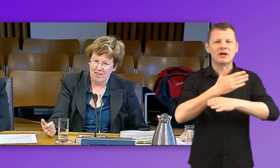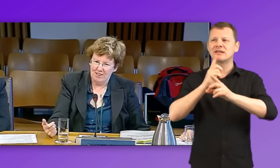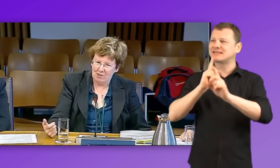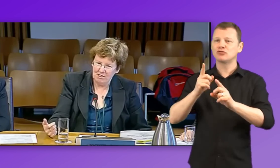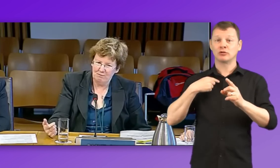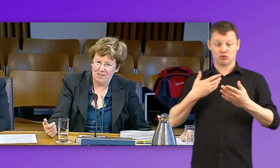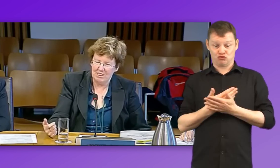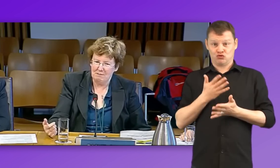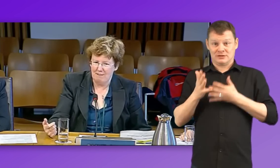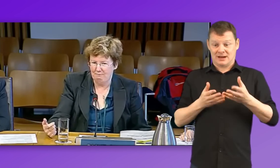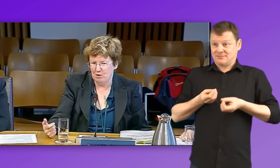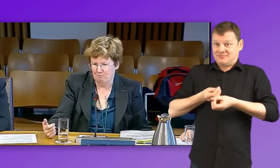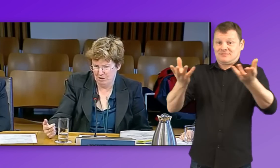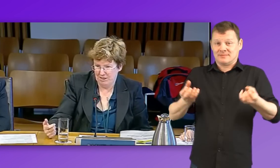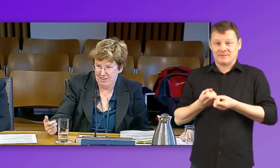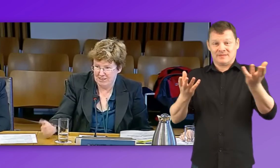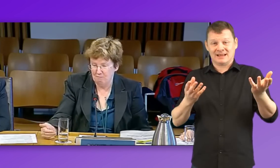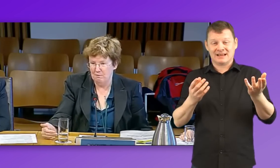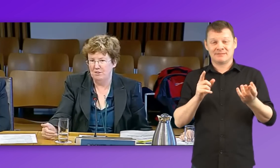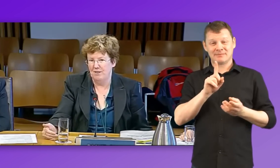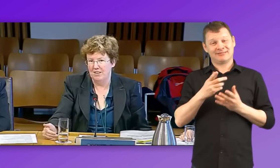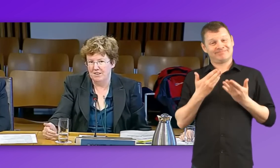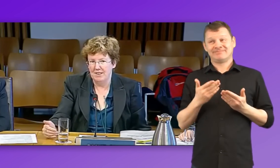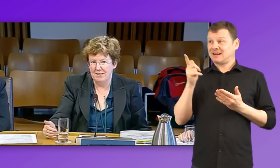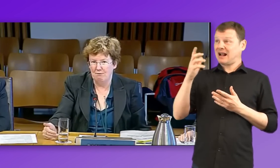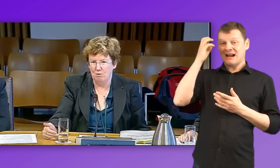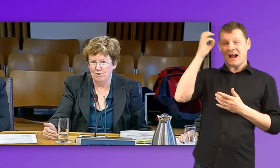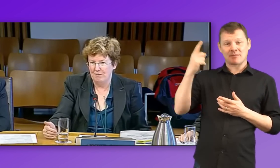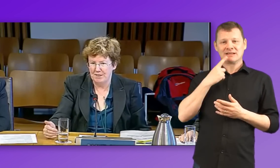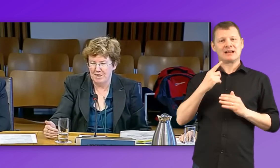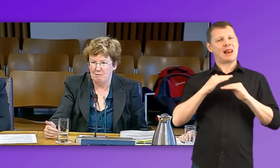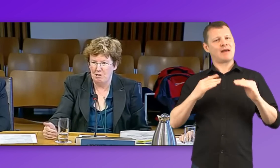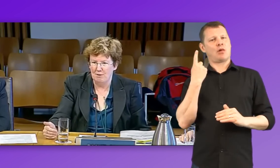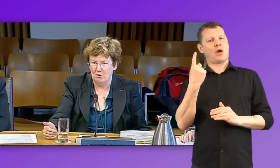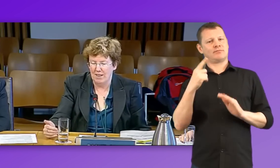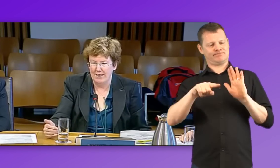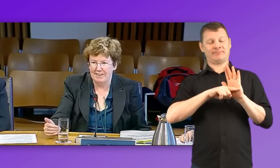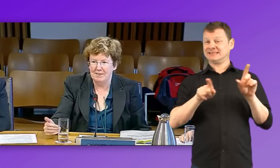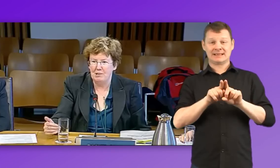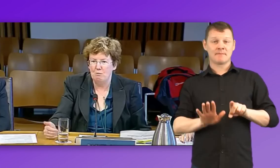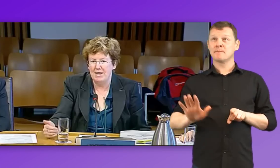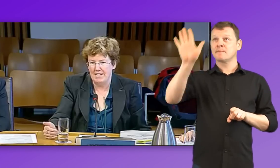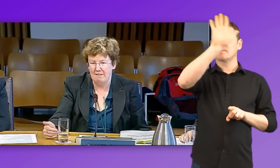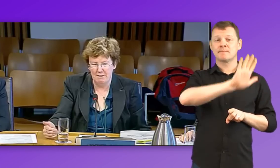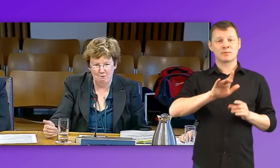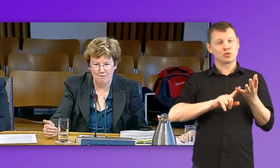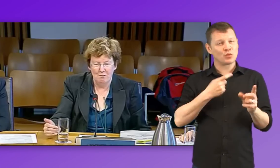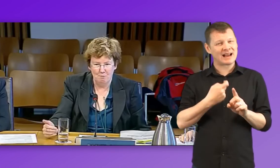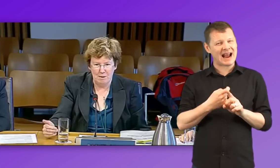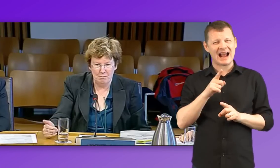The current advice that we have from the government, and it's the government advice, is Level 1. It's the same all over the UK, and it is no way near enough for people